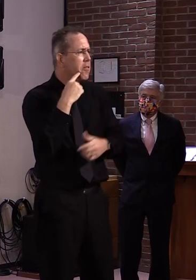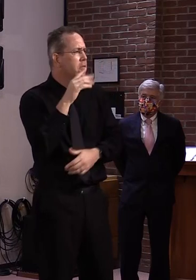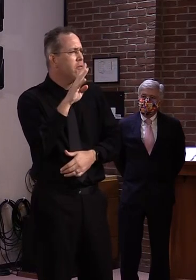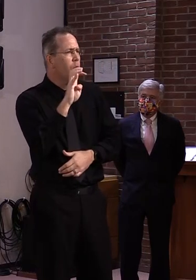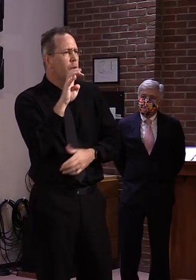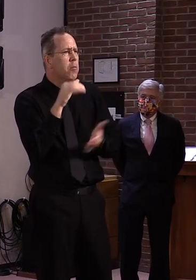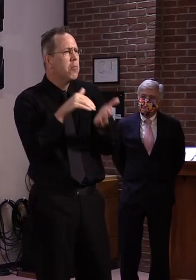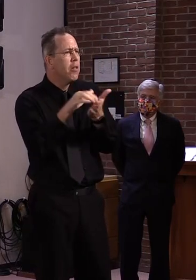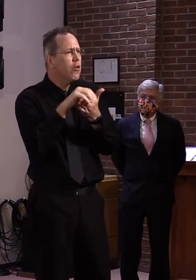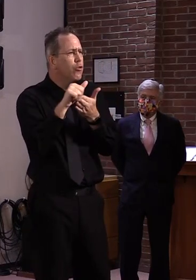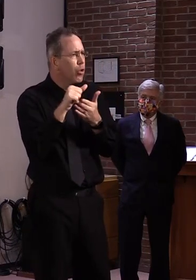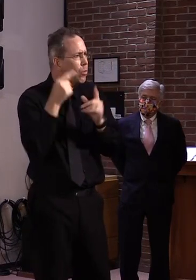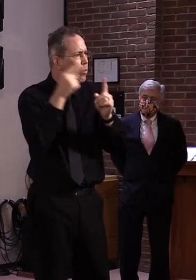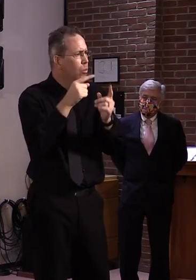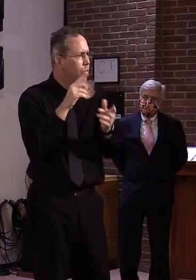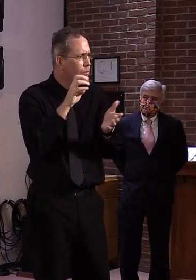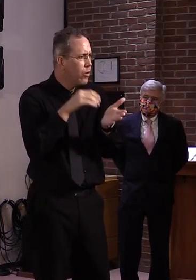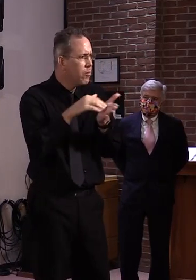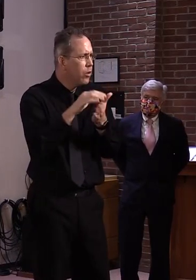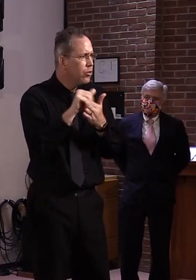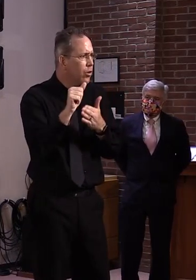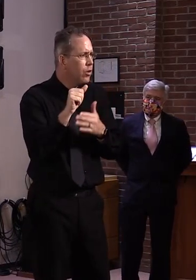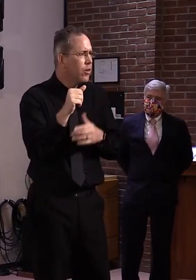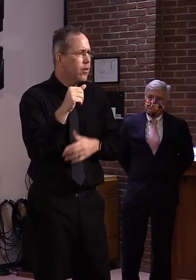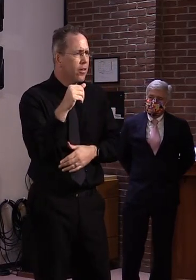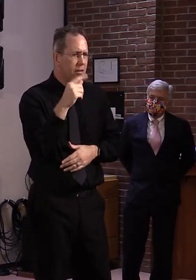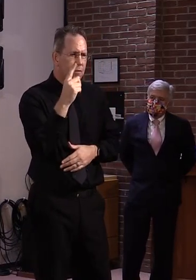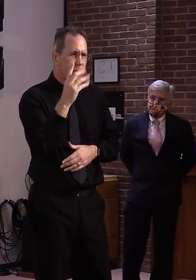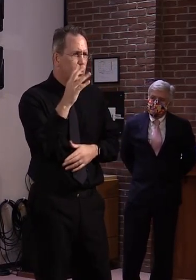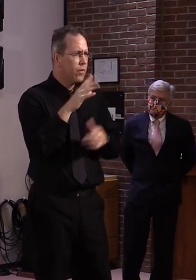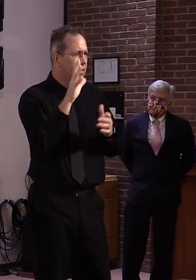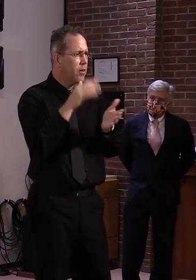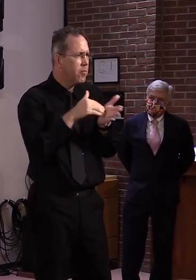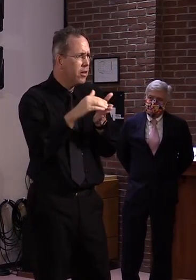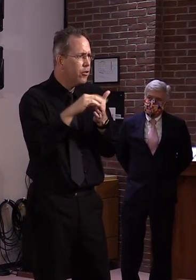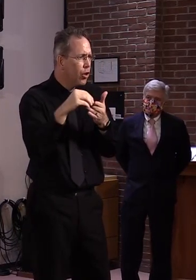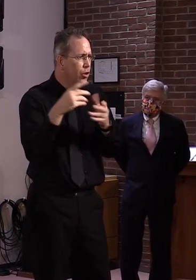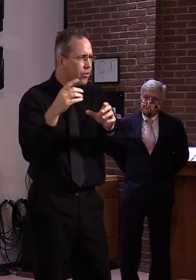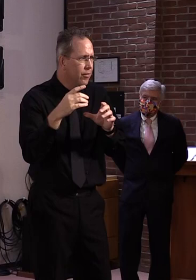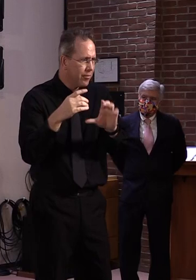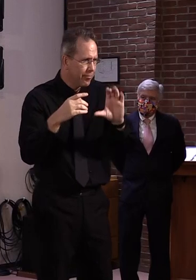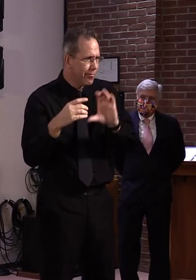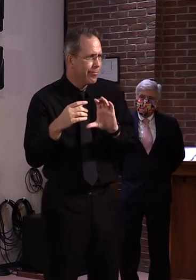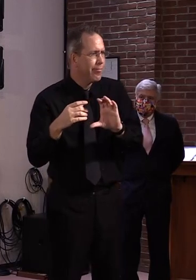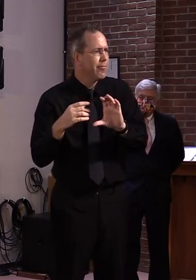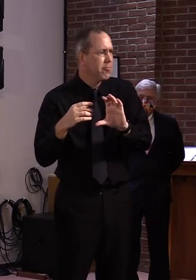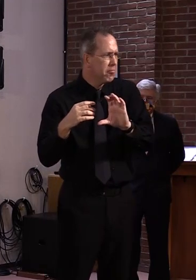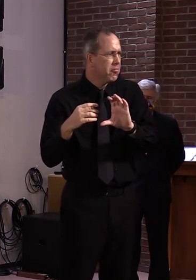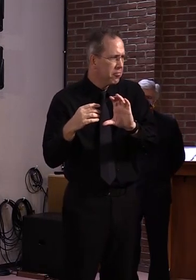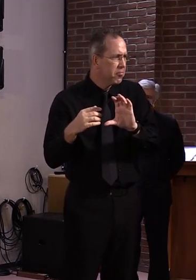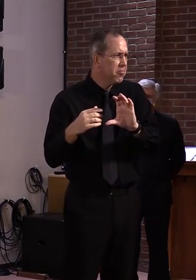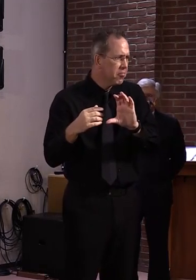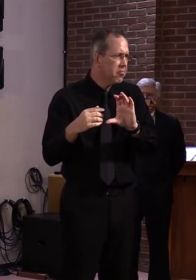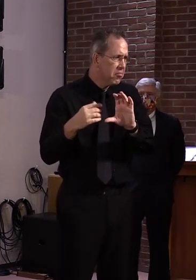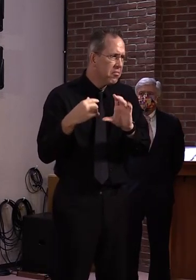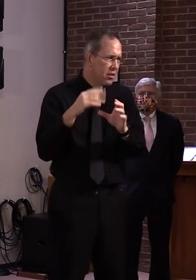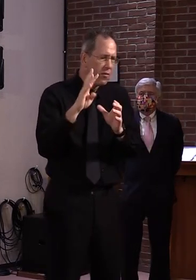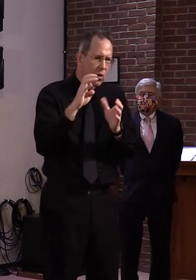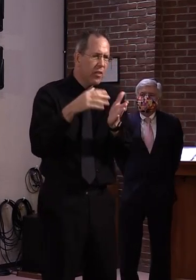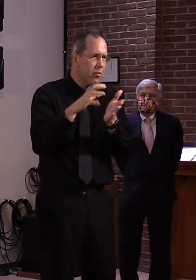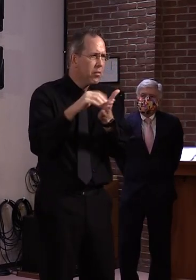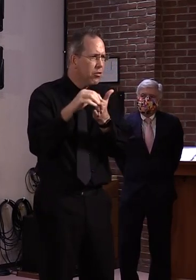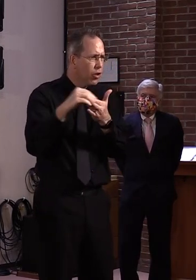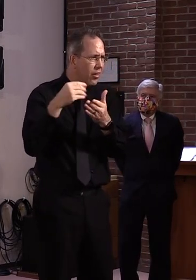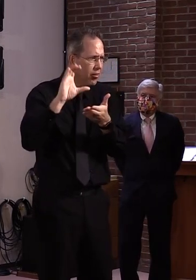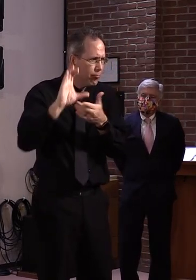in in total with the Ed Fund. But it's now could be maybe two to three hundred at this